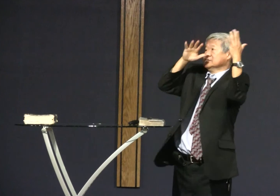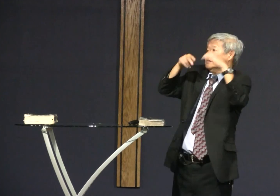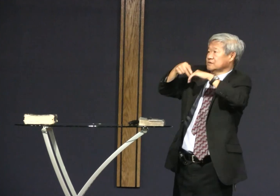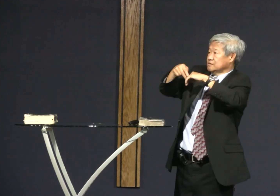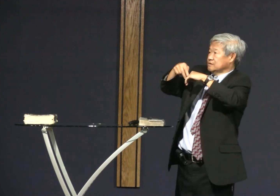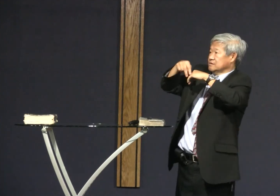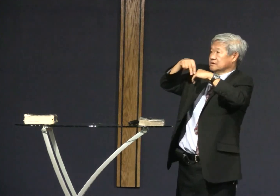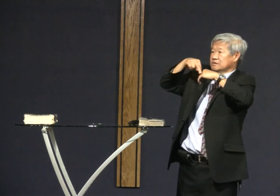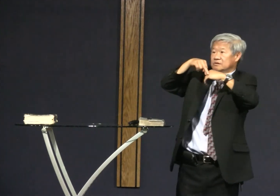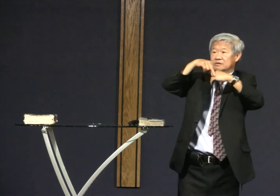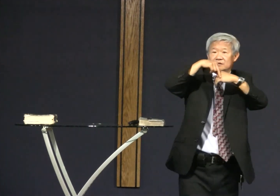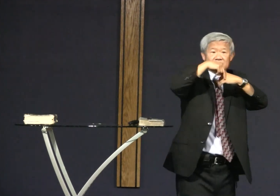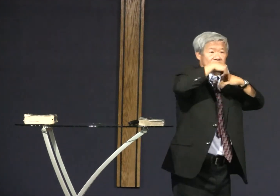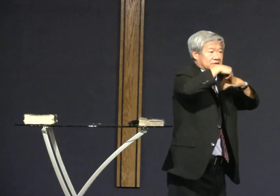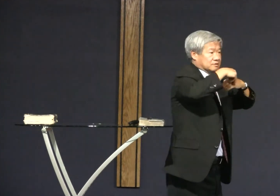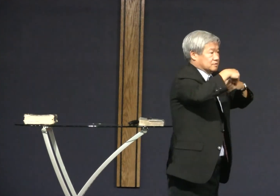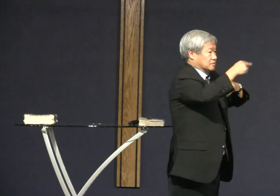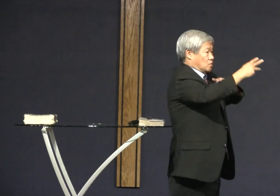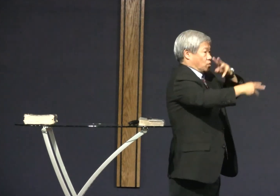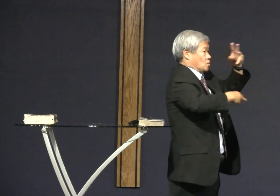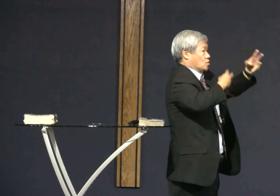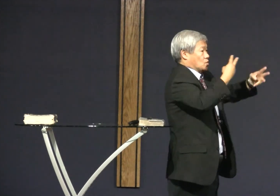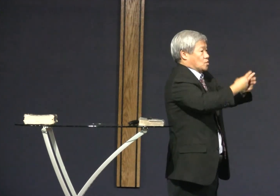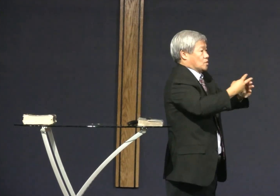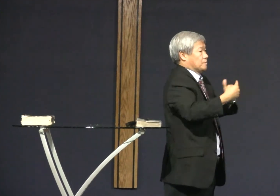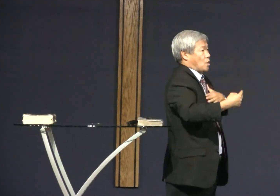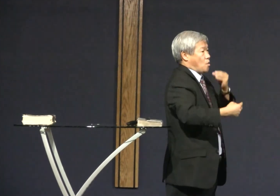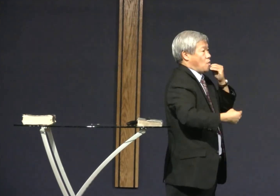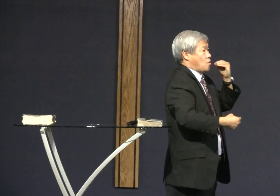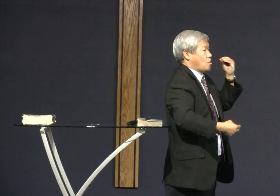man and God, he was cast out of the garden into the world.